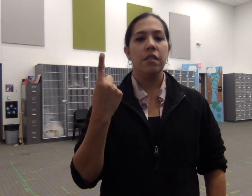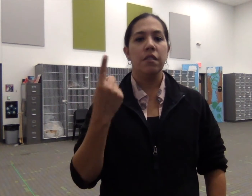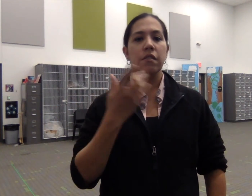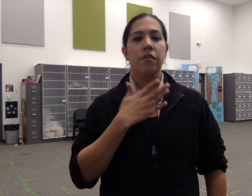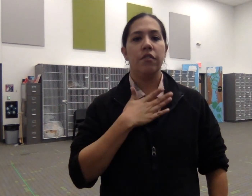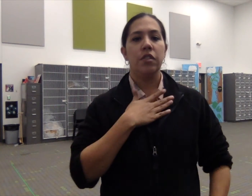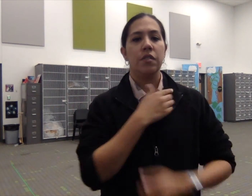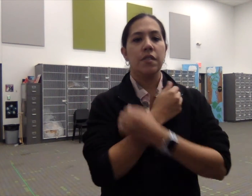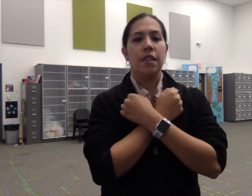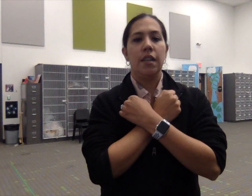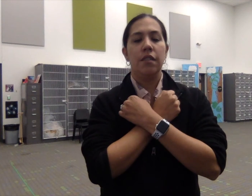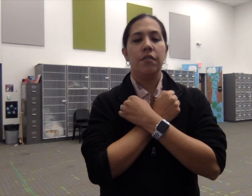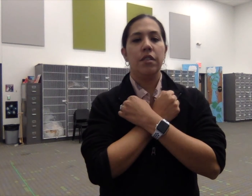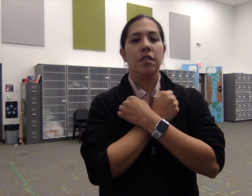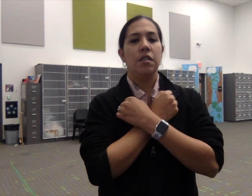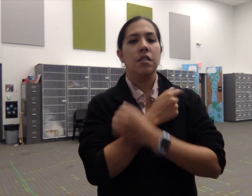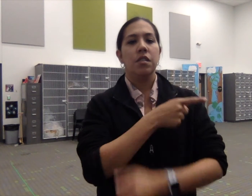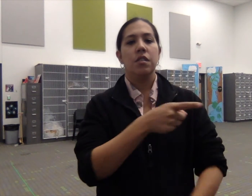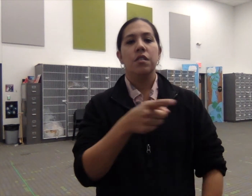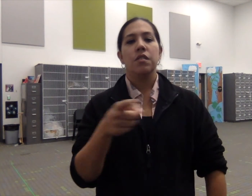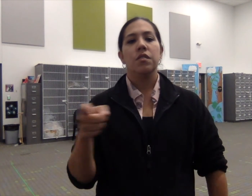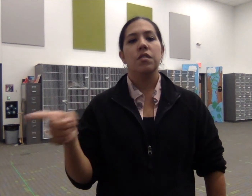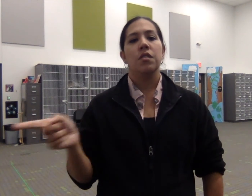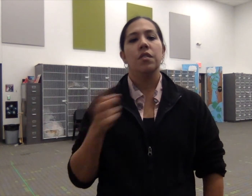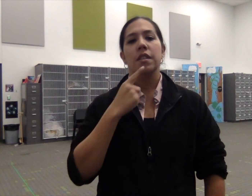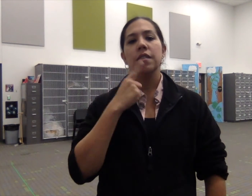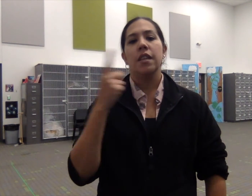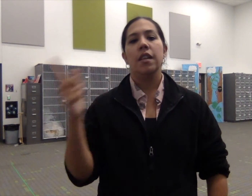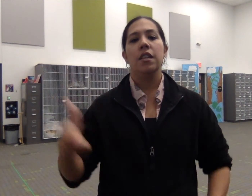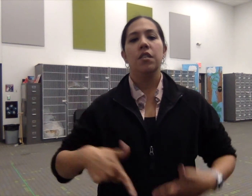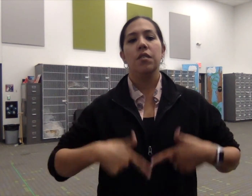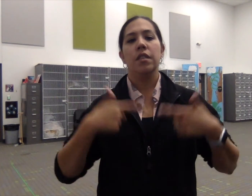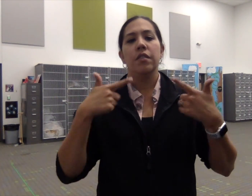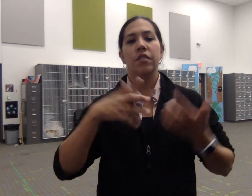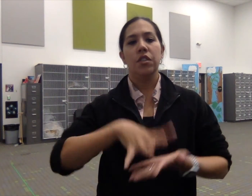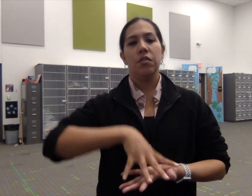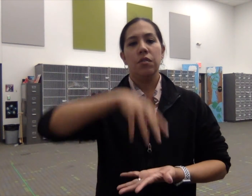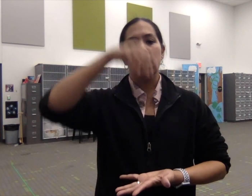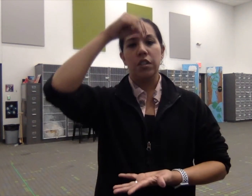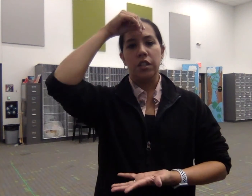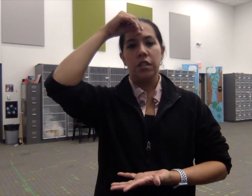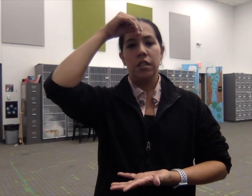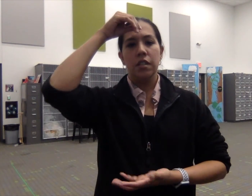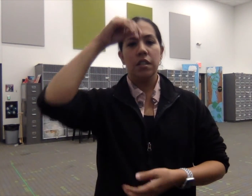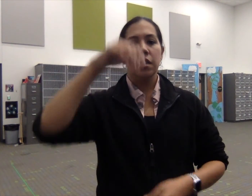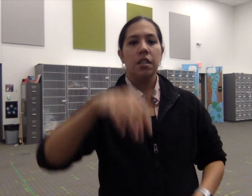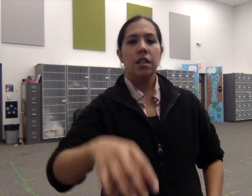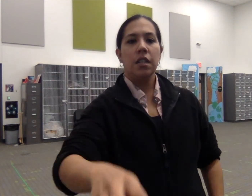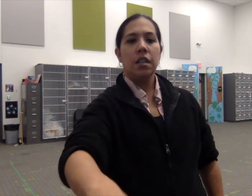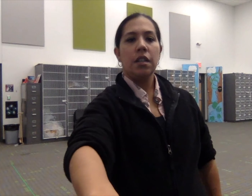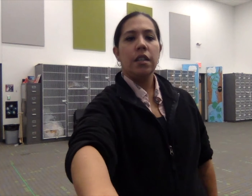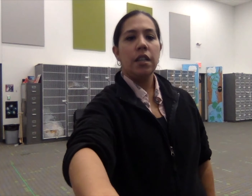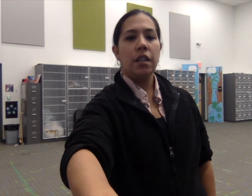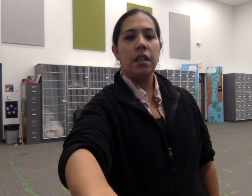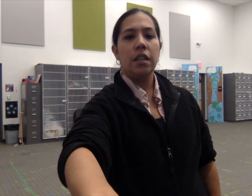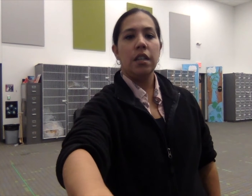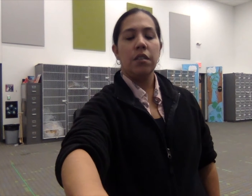first love so they say you live and you learn then it